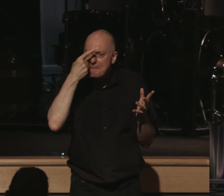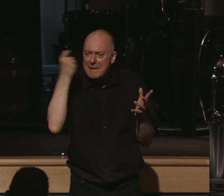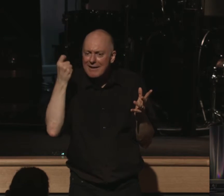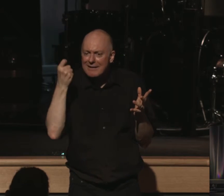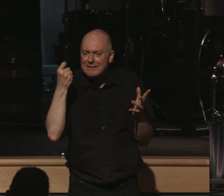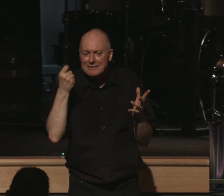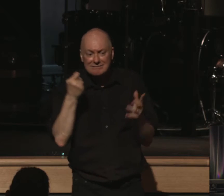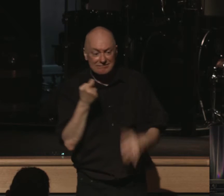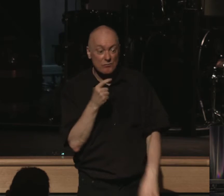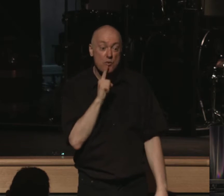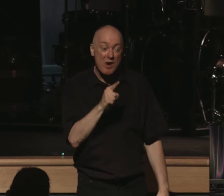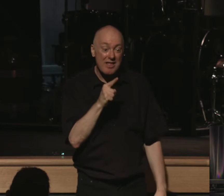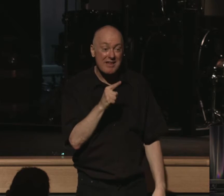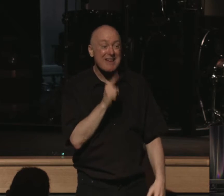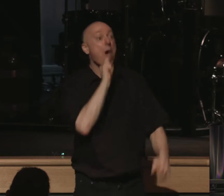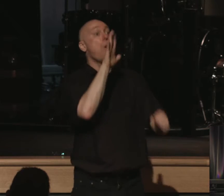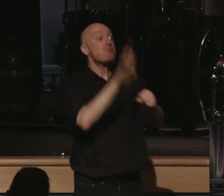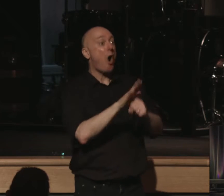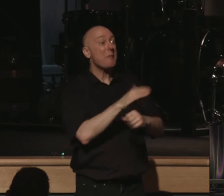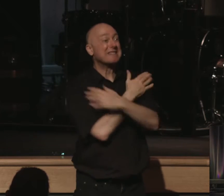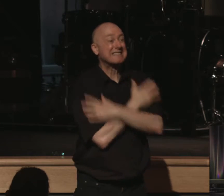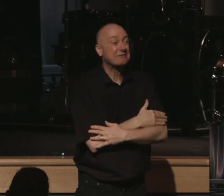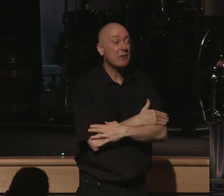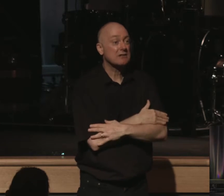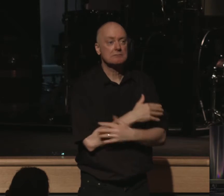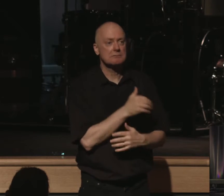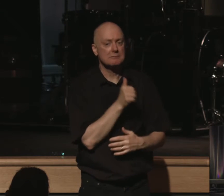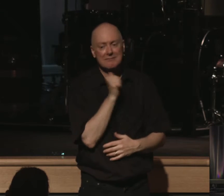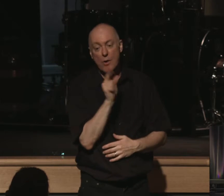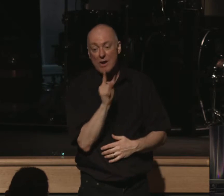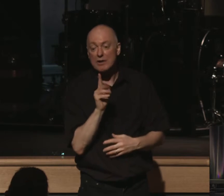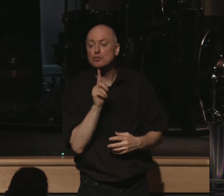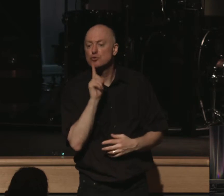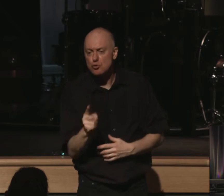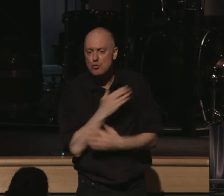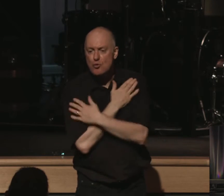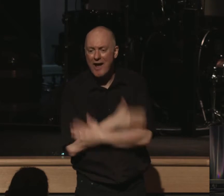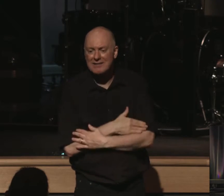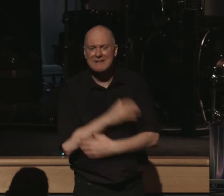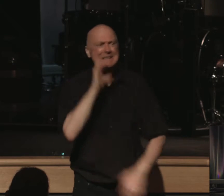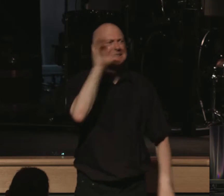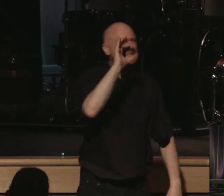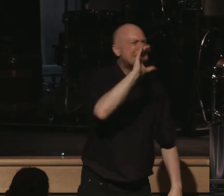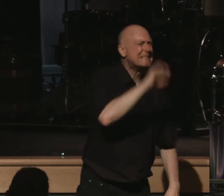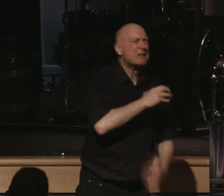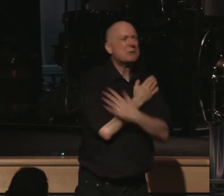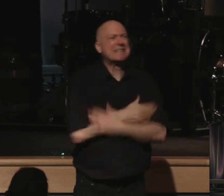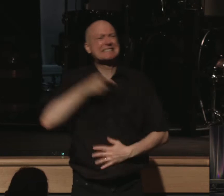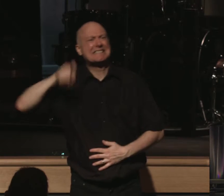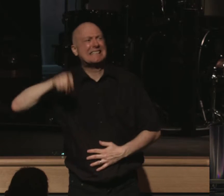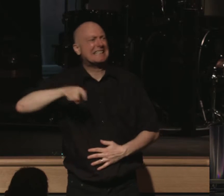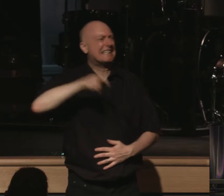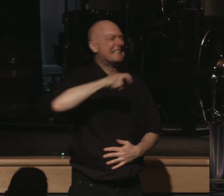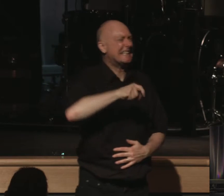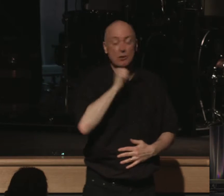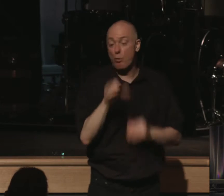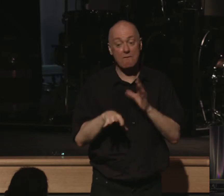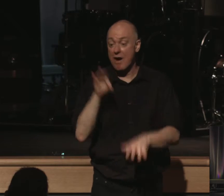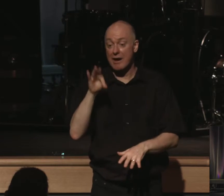lied to you. They promised you rest when they wouldn't give you rest. In fact, if you're looking for these things, you're not going to find rest. You're going to